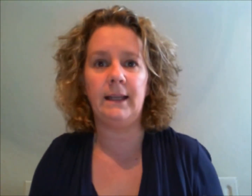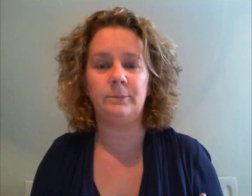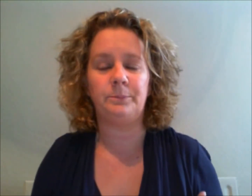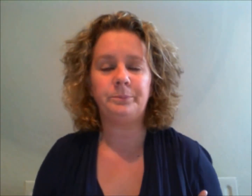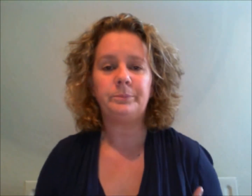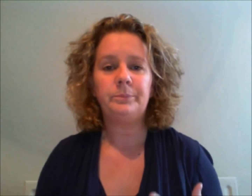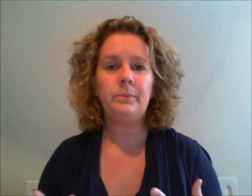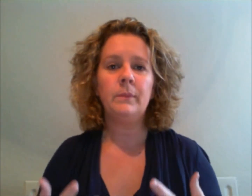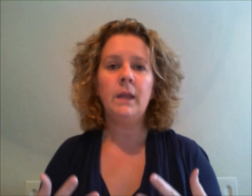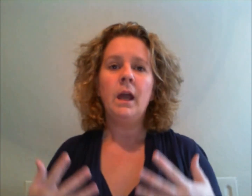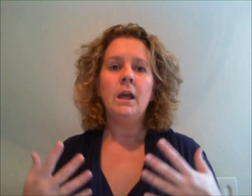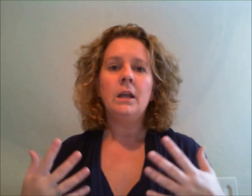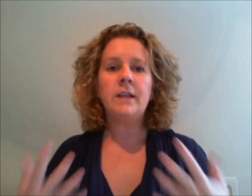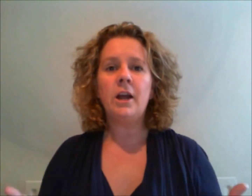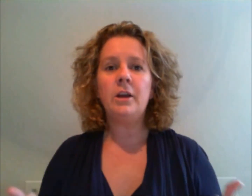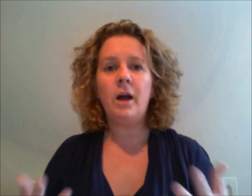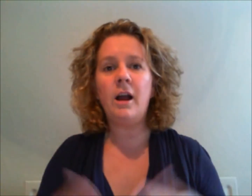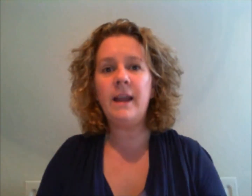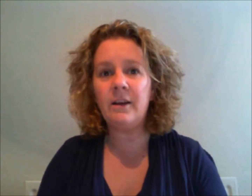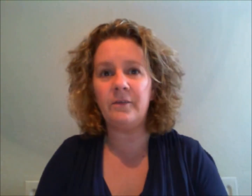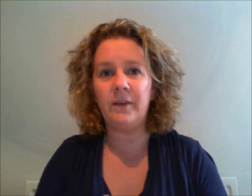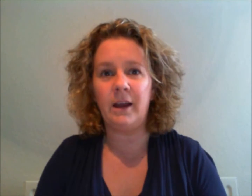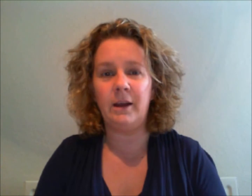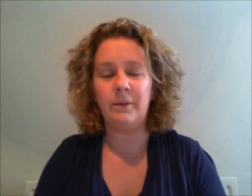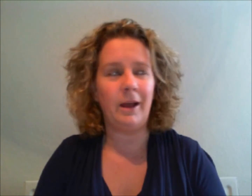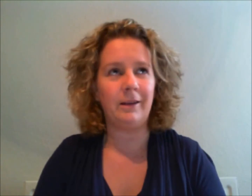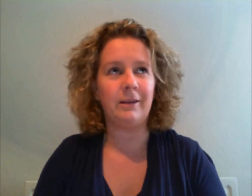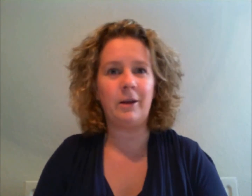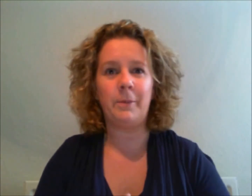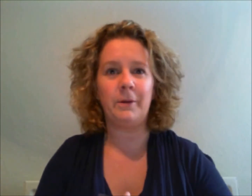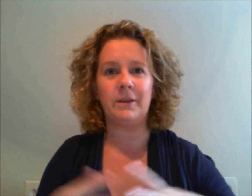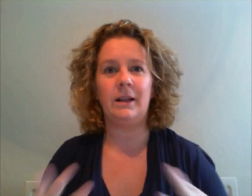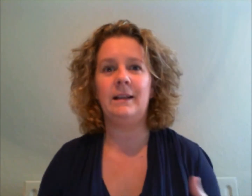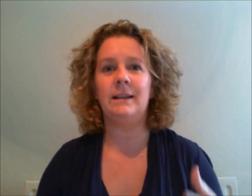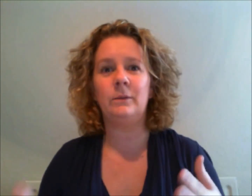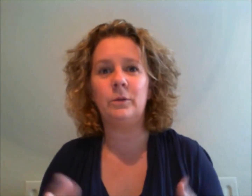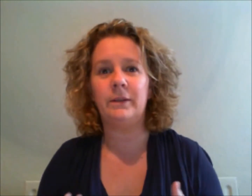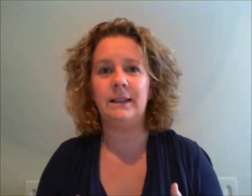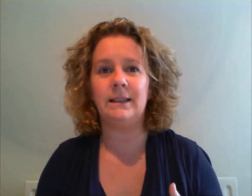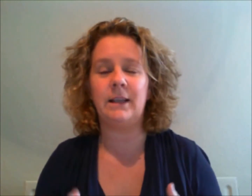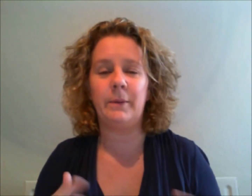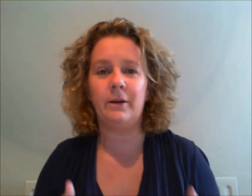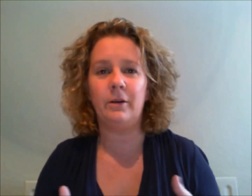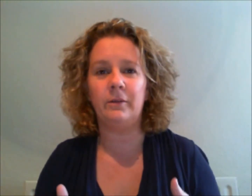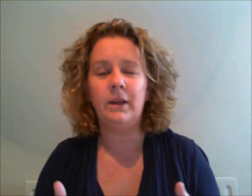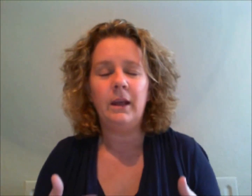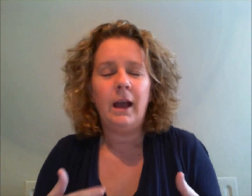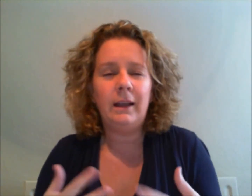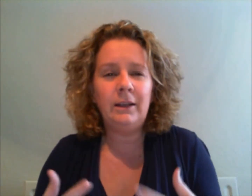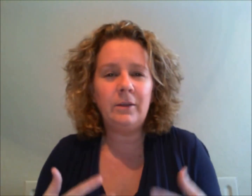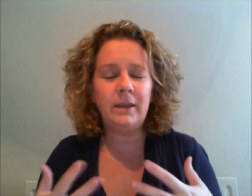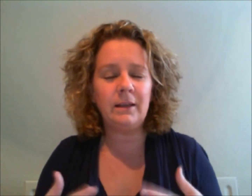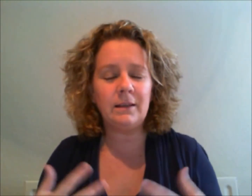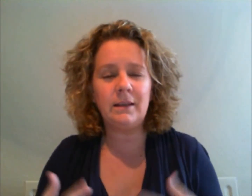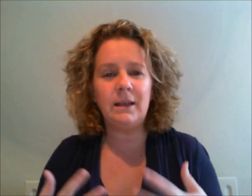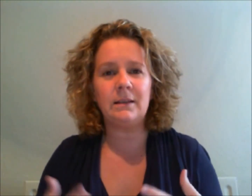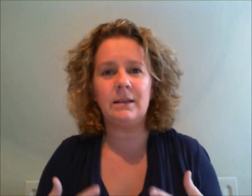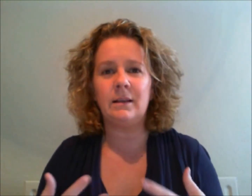so I have a couple of like little worries going on you know things things that